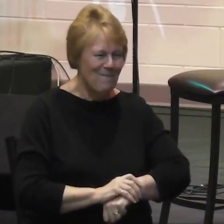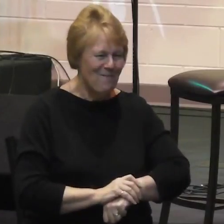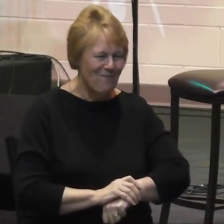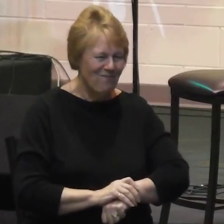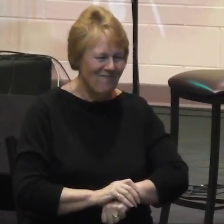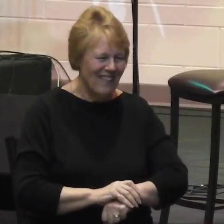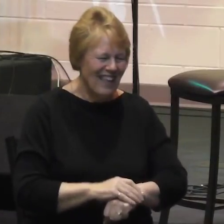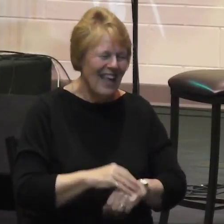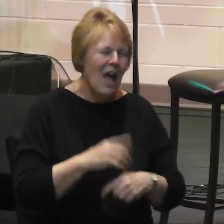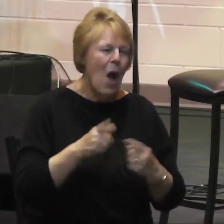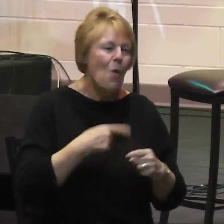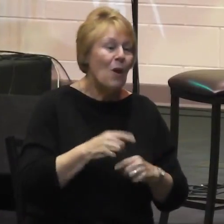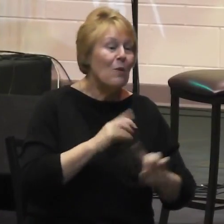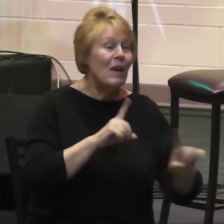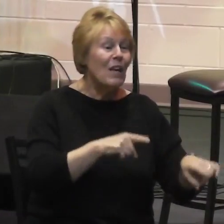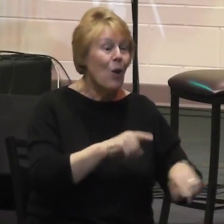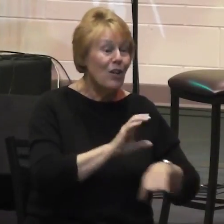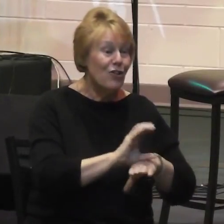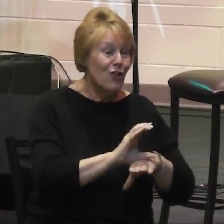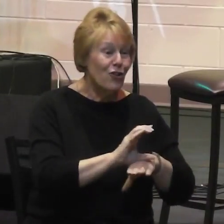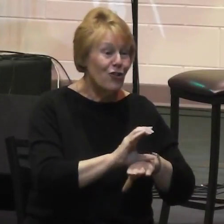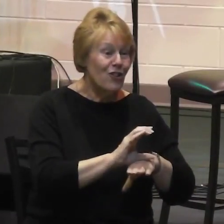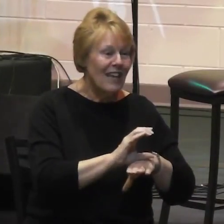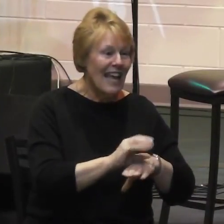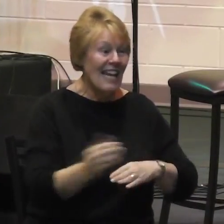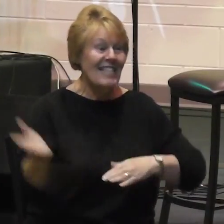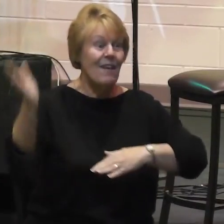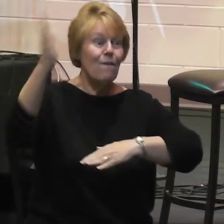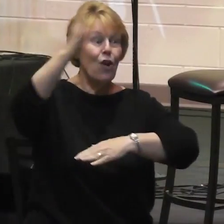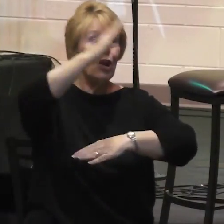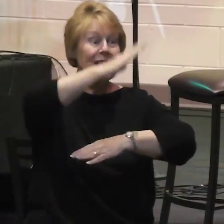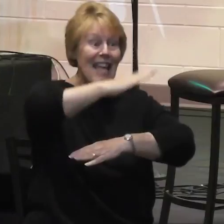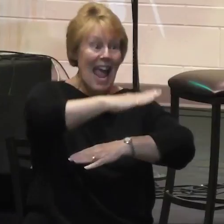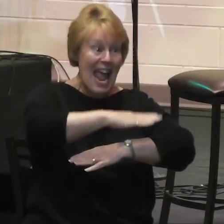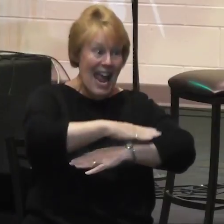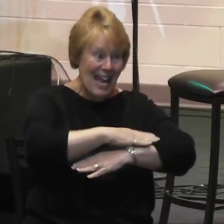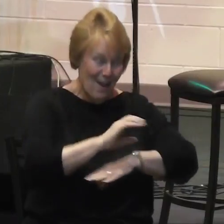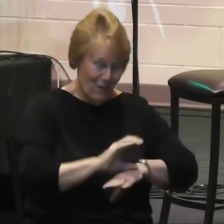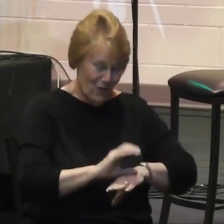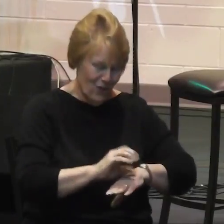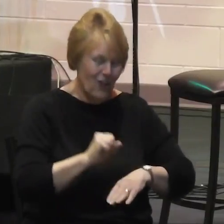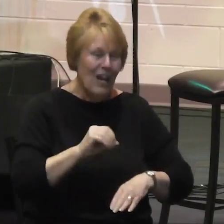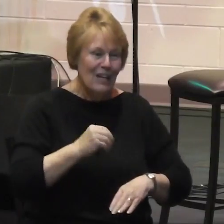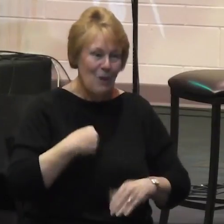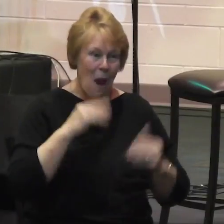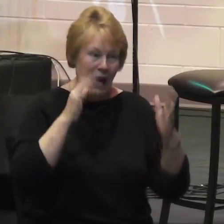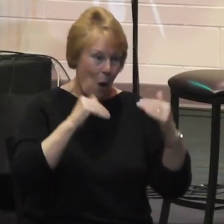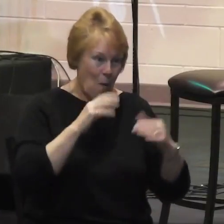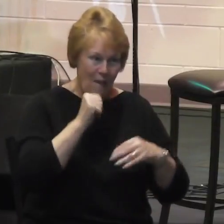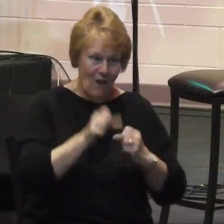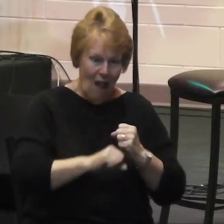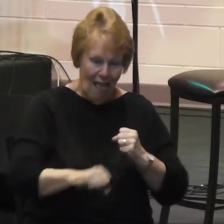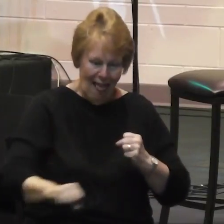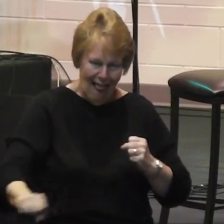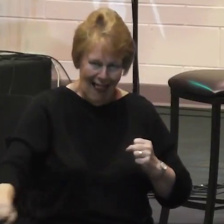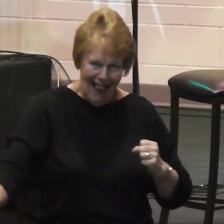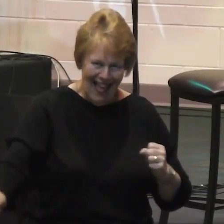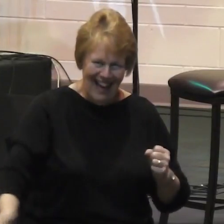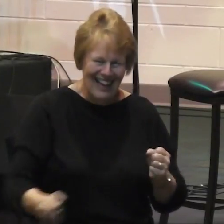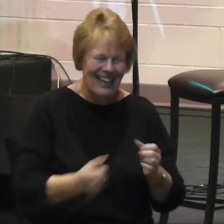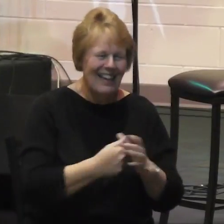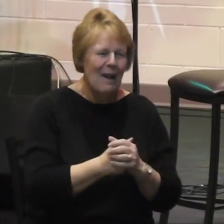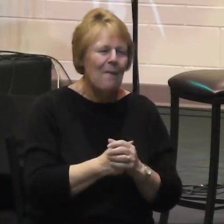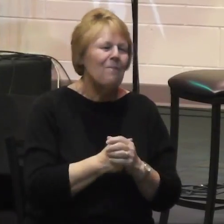when we go to church it is a day of church. So I hope we are not in a hurry to leave but I will try and